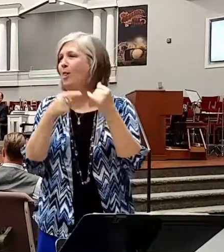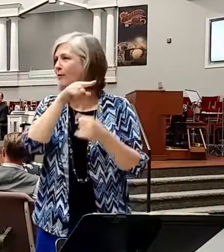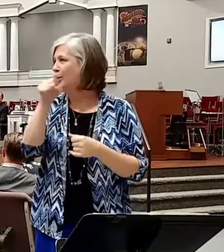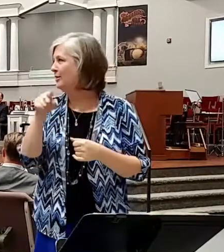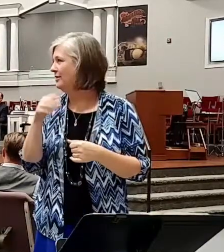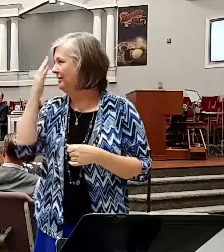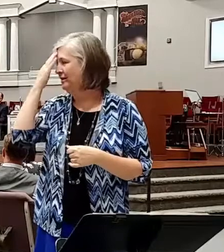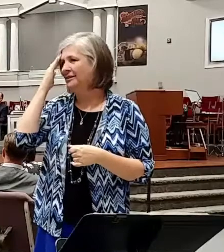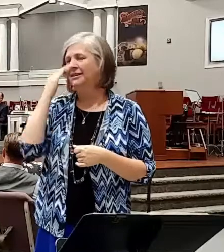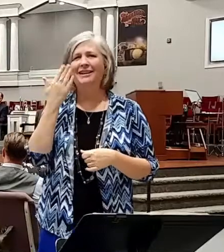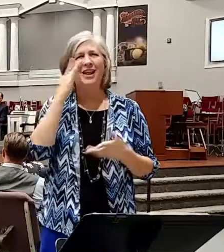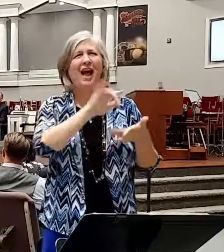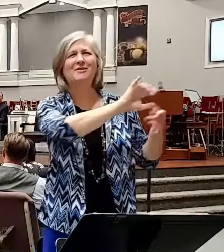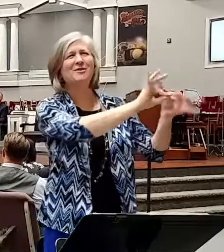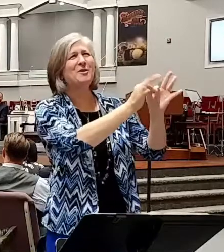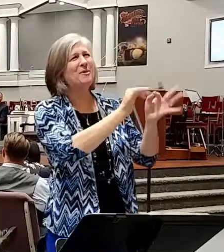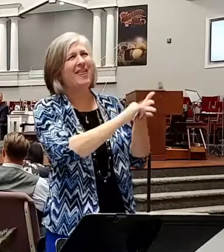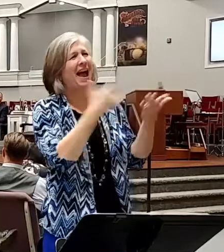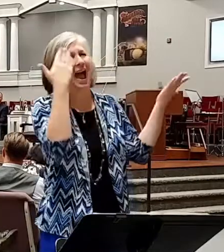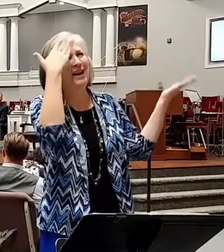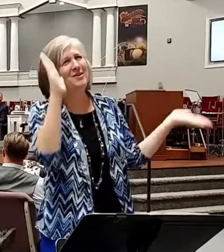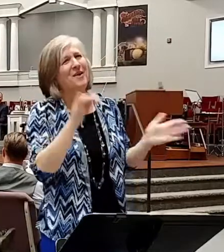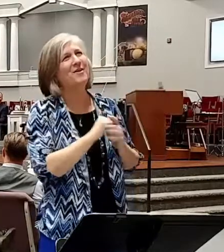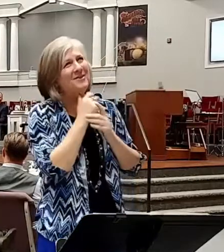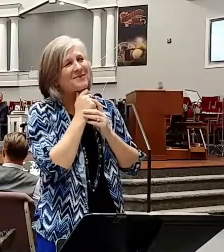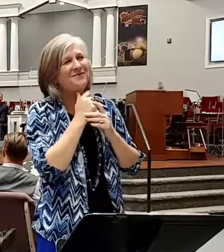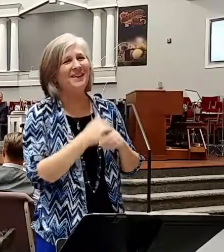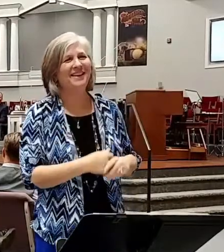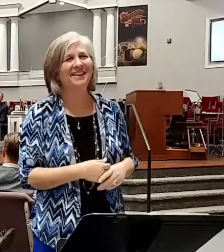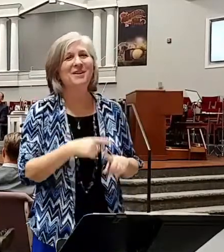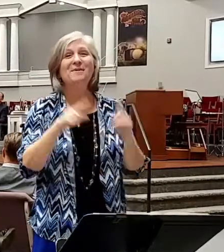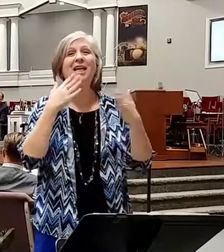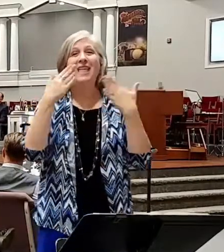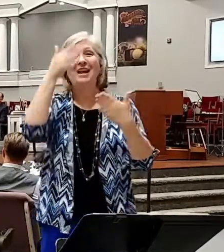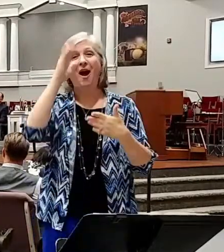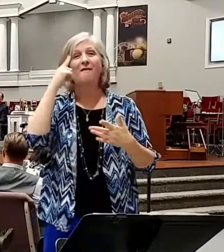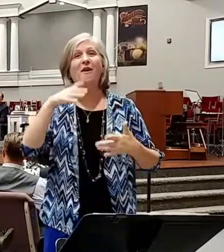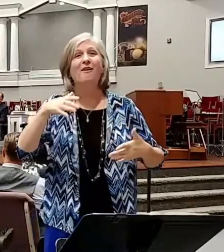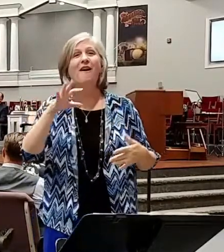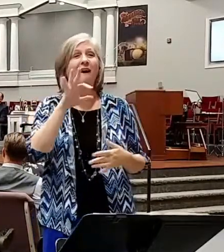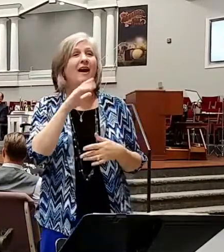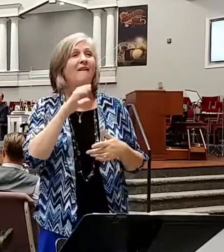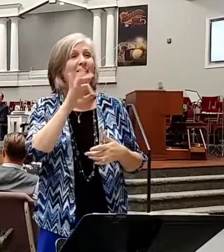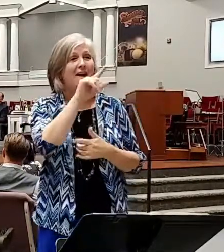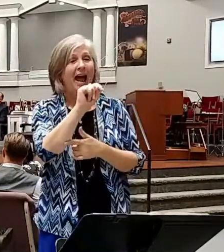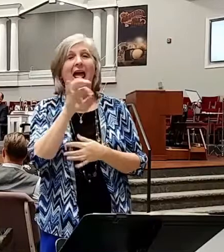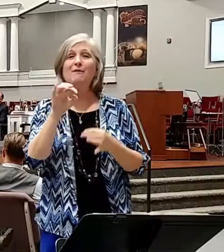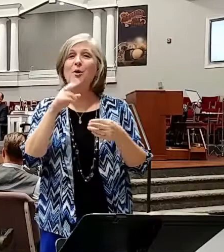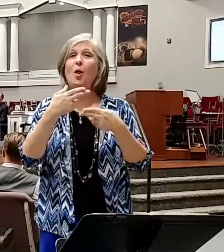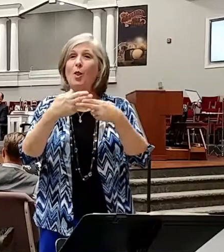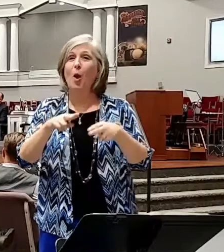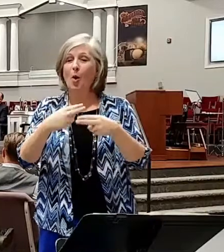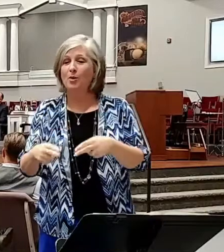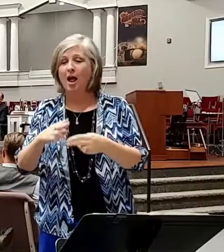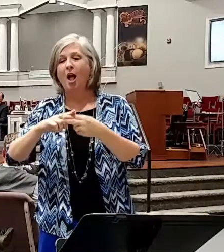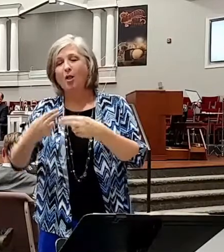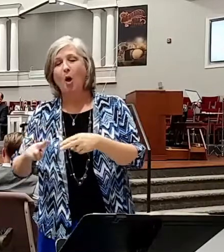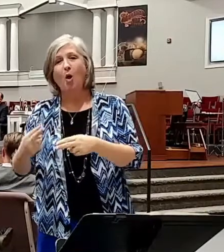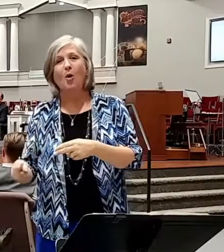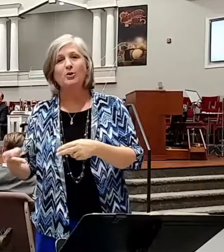translate that over there, but nevertheless. Thank God for it. That way, if you lose 20 pounds, you're still okay. Now,